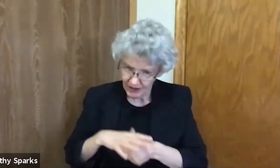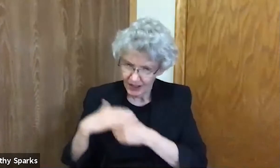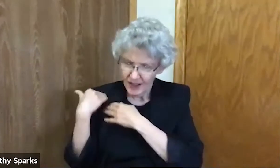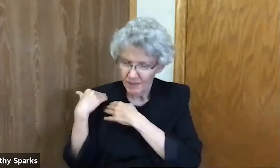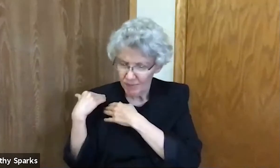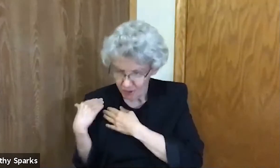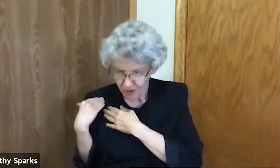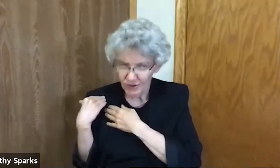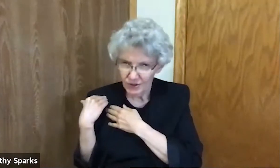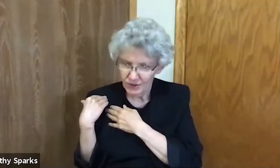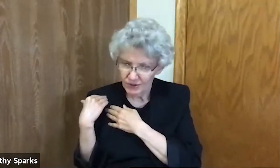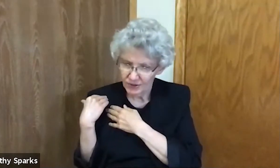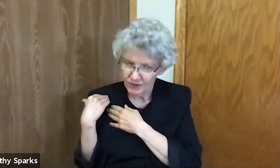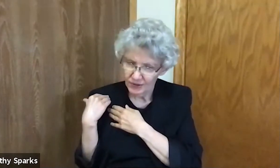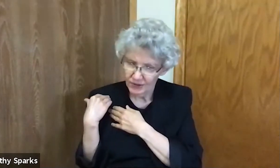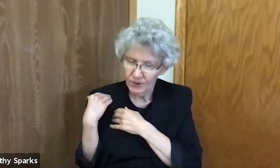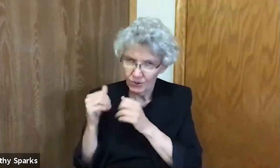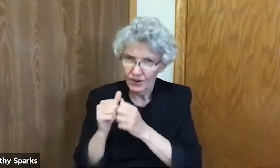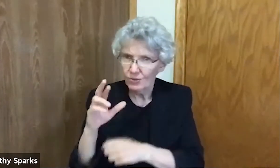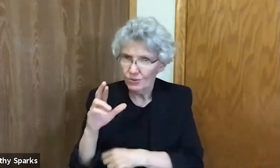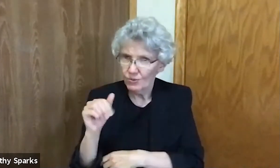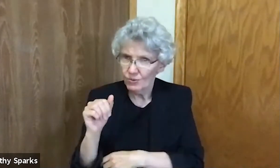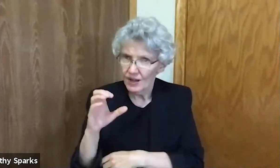For those who feel the stress and burden of racism.